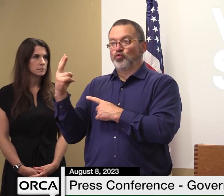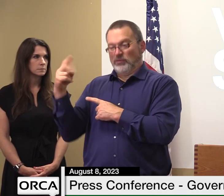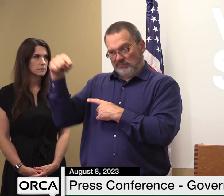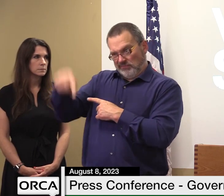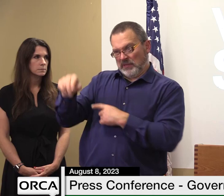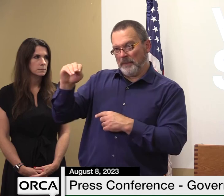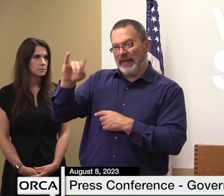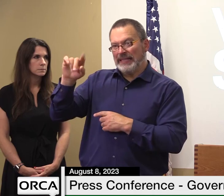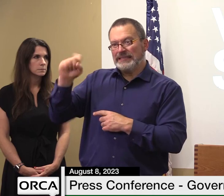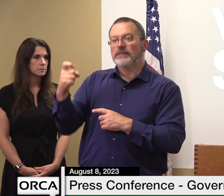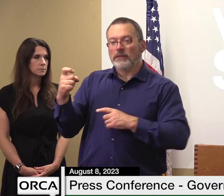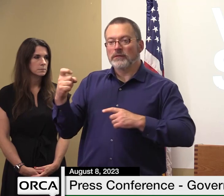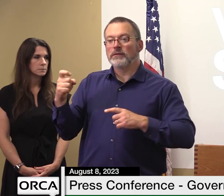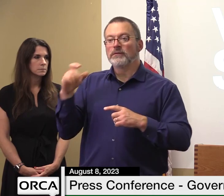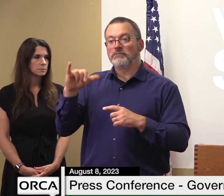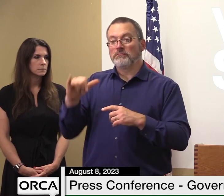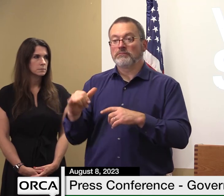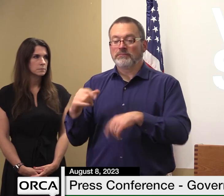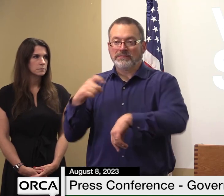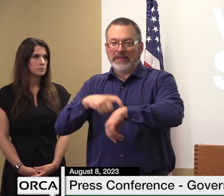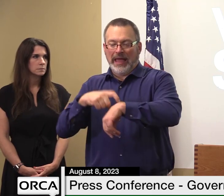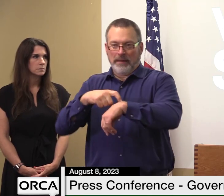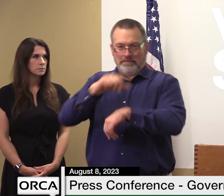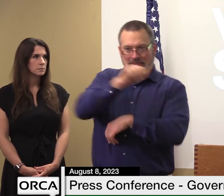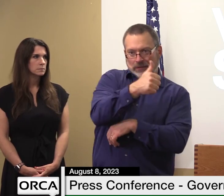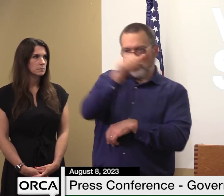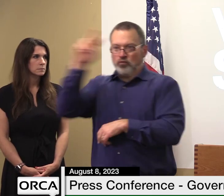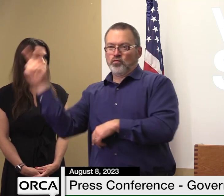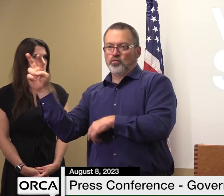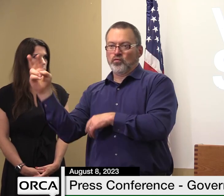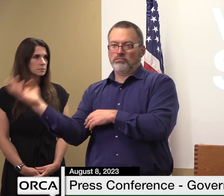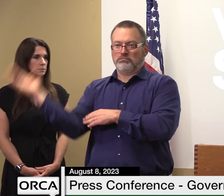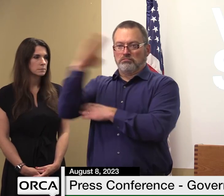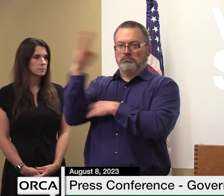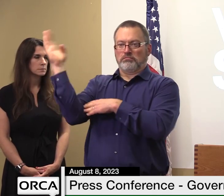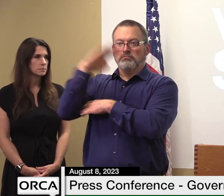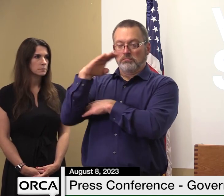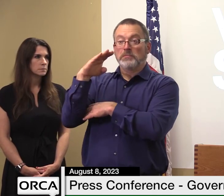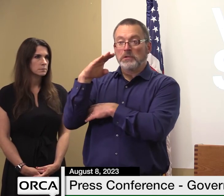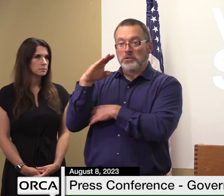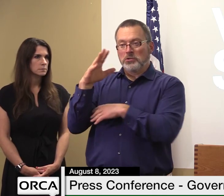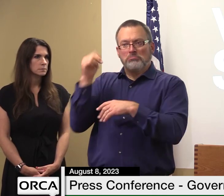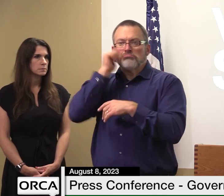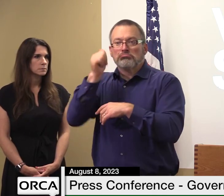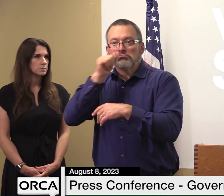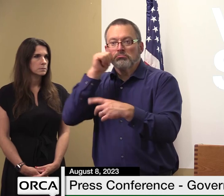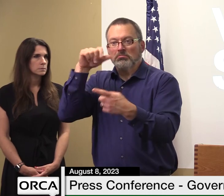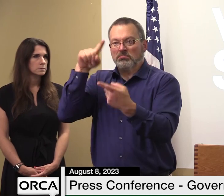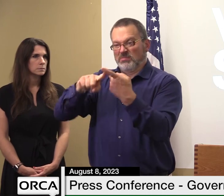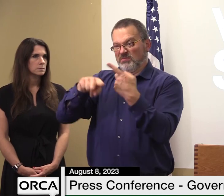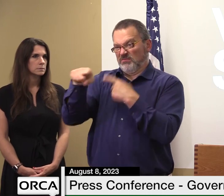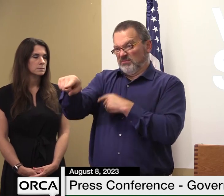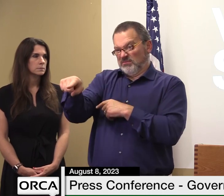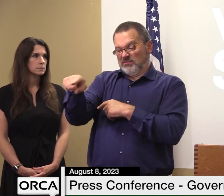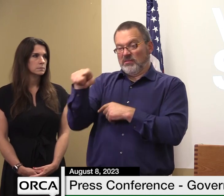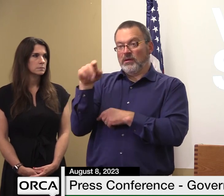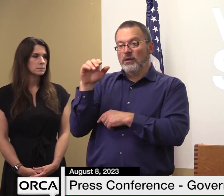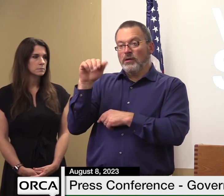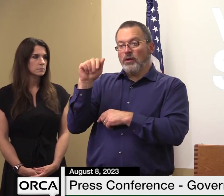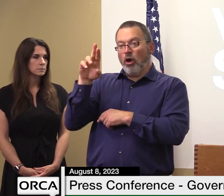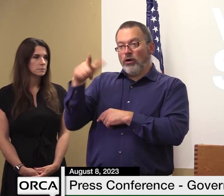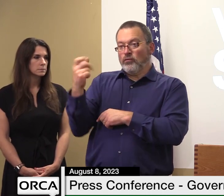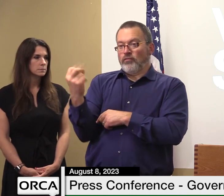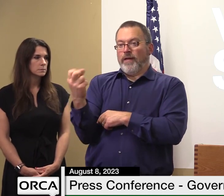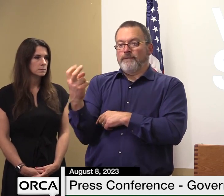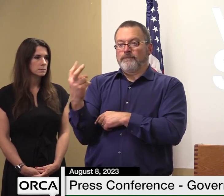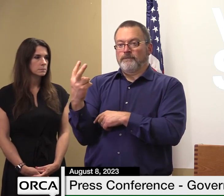from 10 a.m to 4 p.m through this saturday august 12th and we will be able to collect household